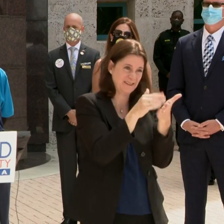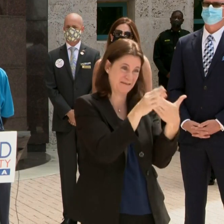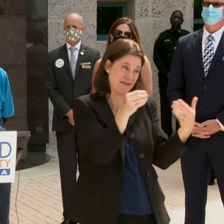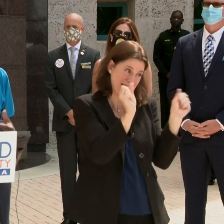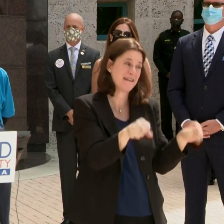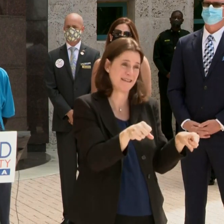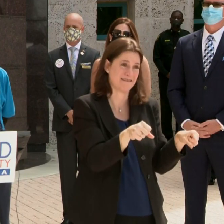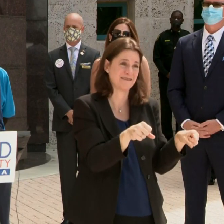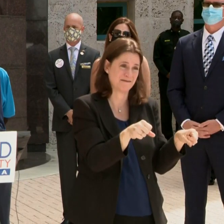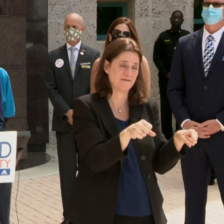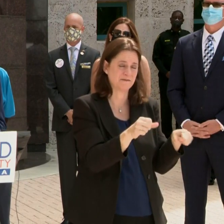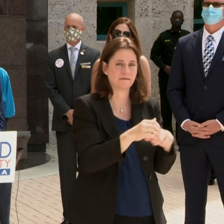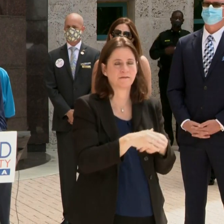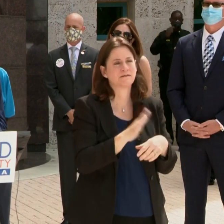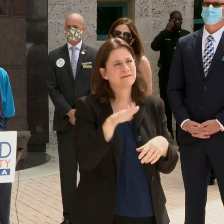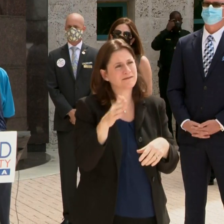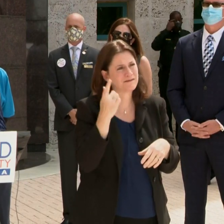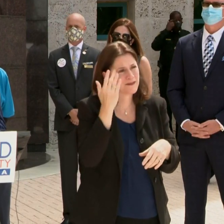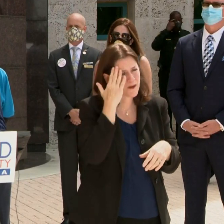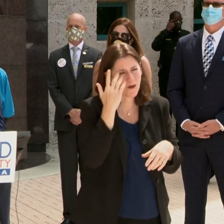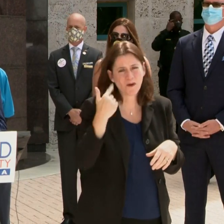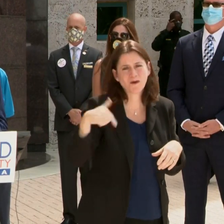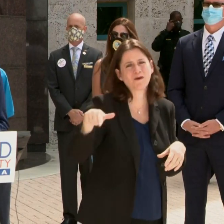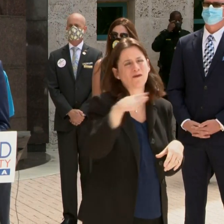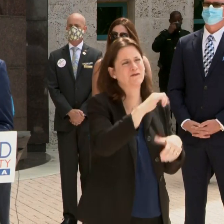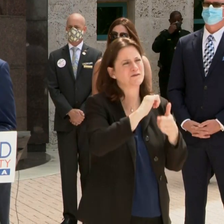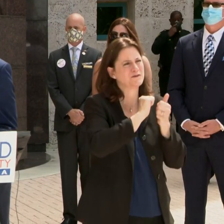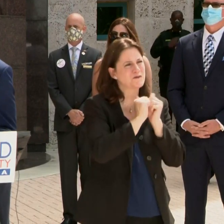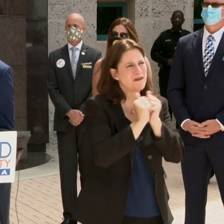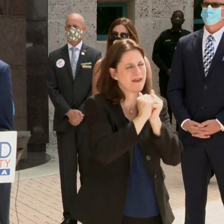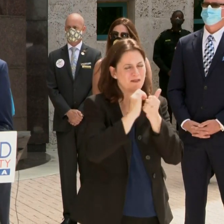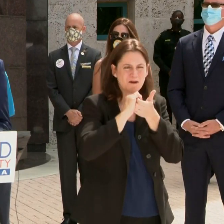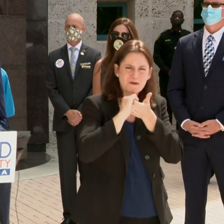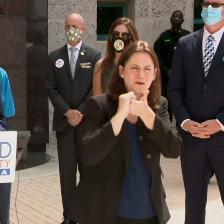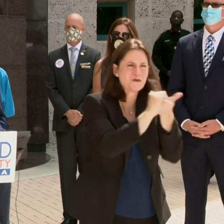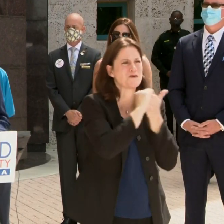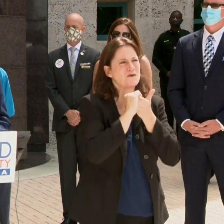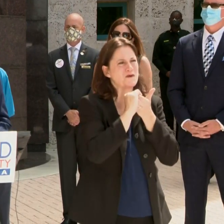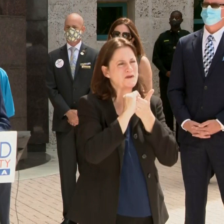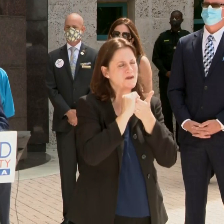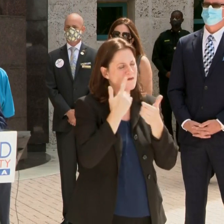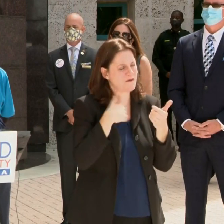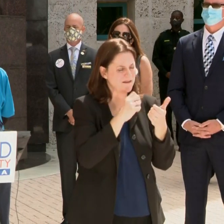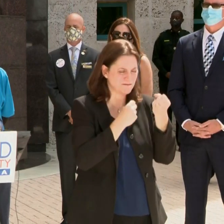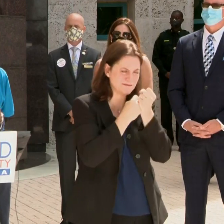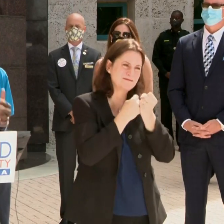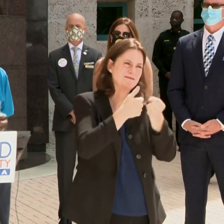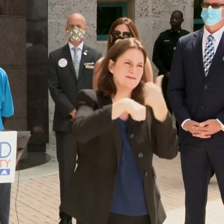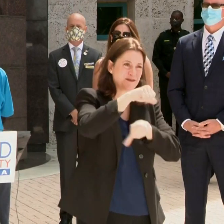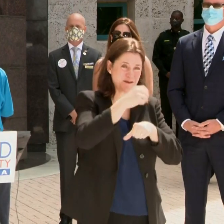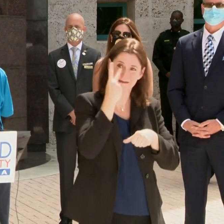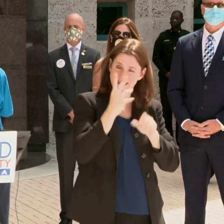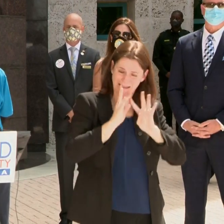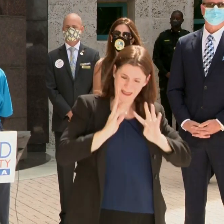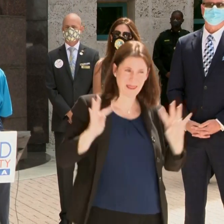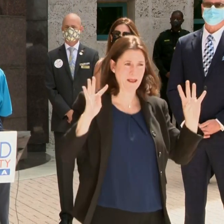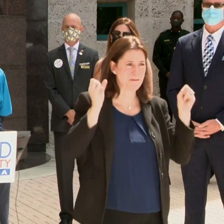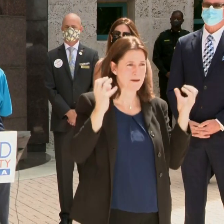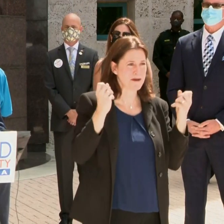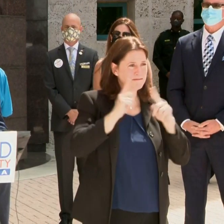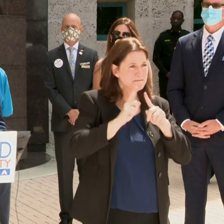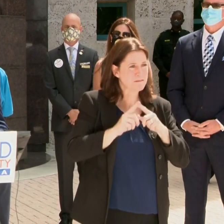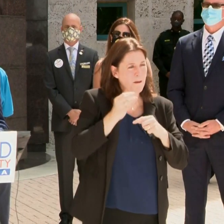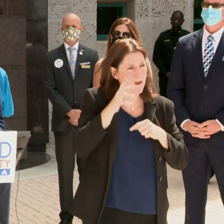Now we're all in this together, all of us. Hence, you see a large representation of the mayors from many of our cities.